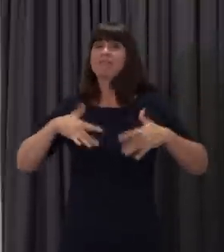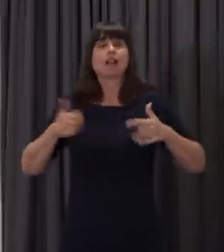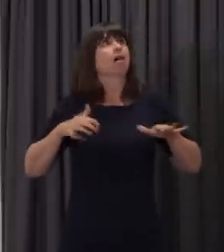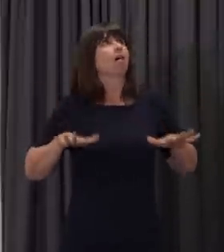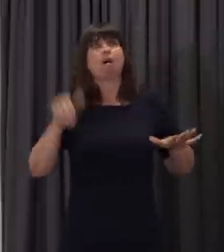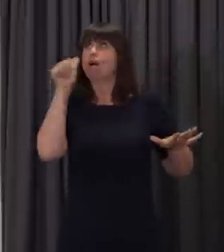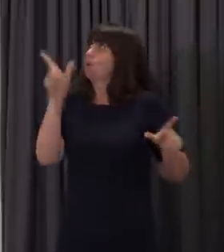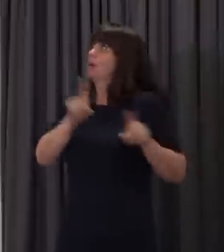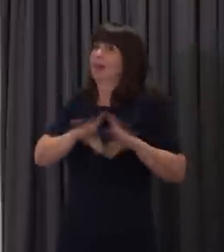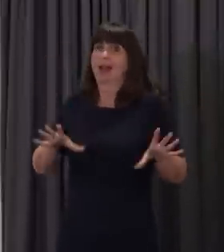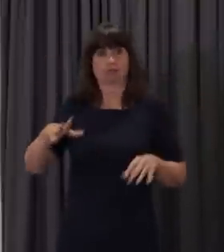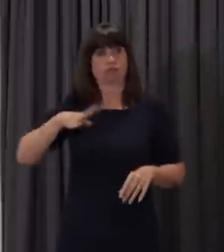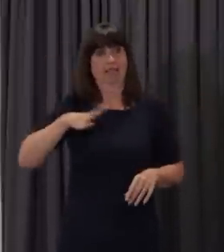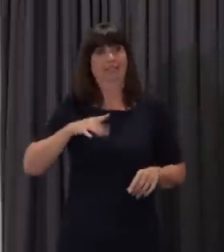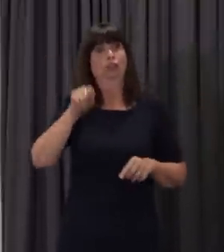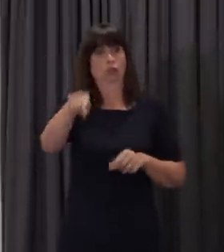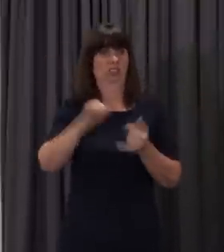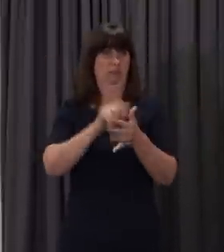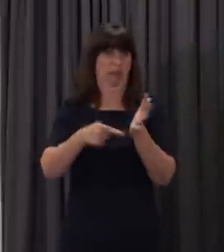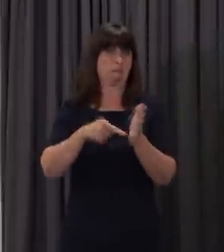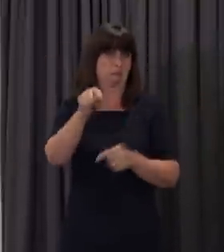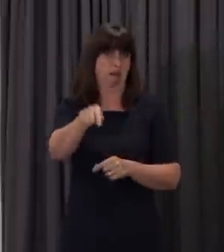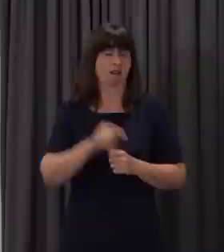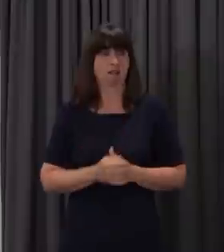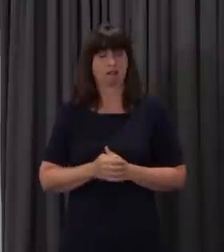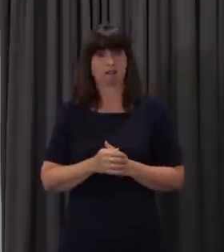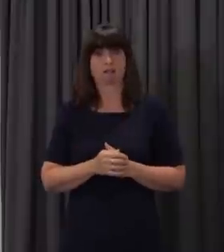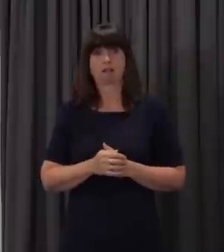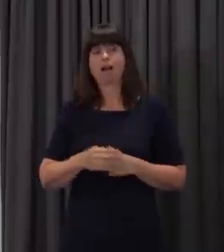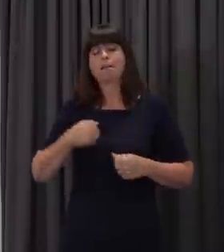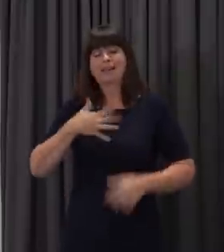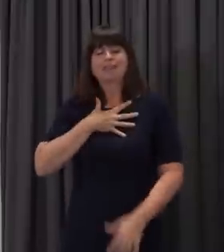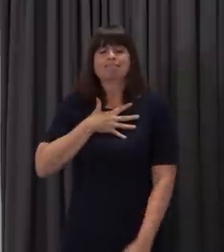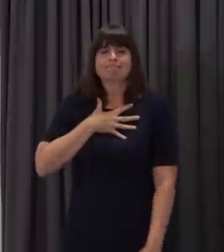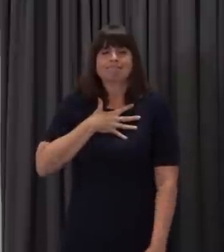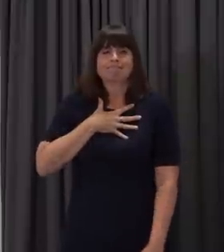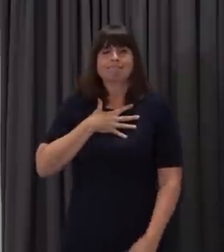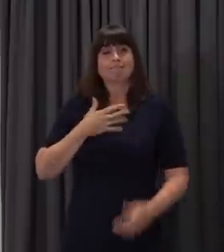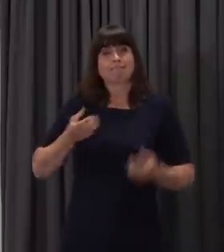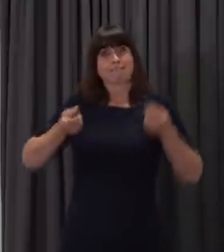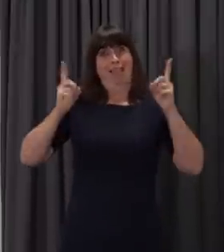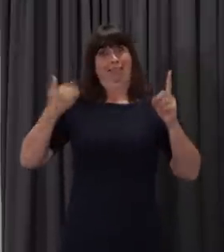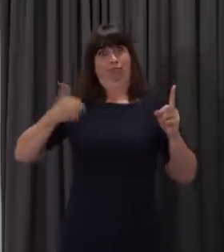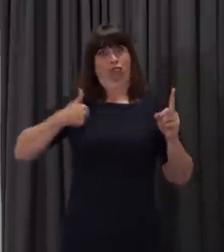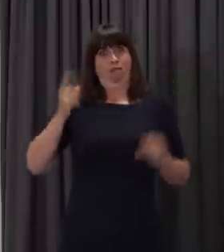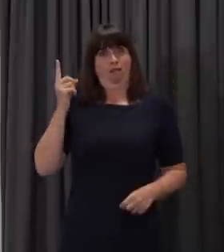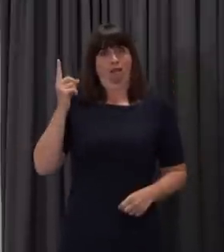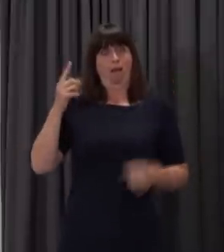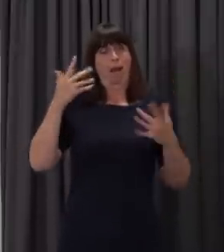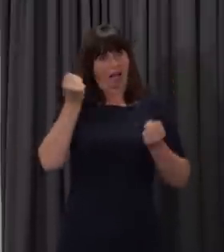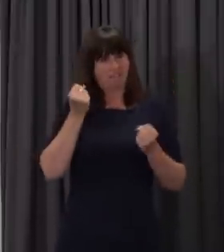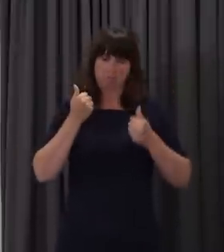guidance next week, and I have already been hugely heartened by headteachers coming forward with very